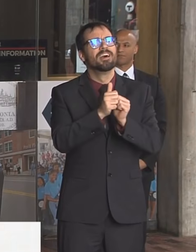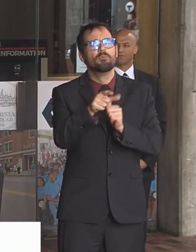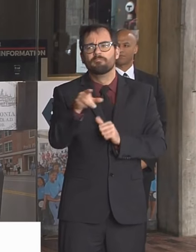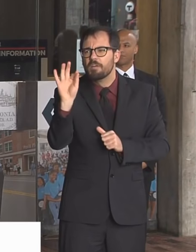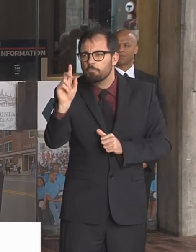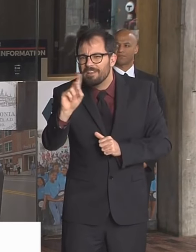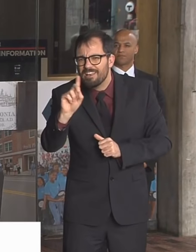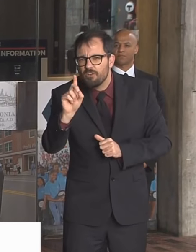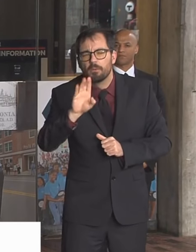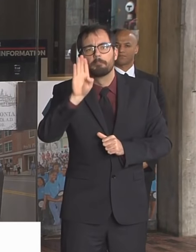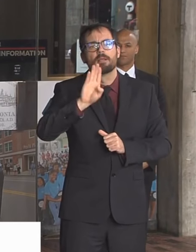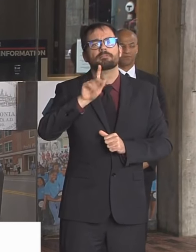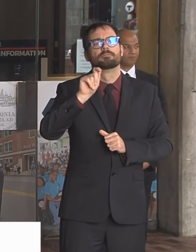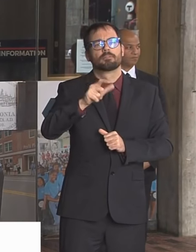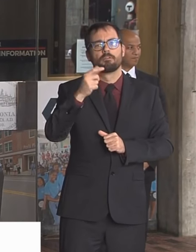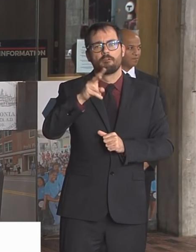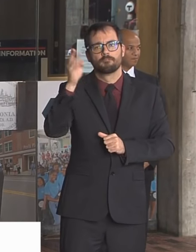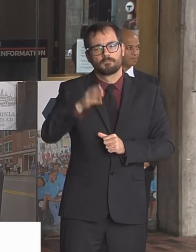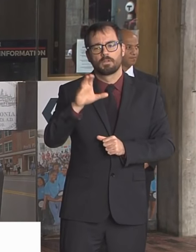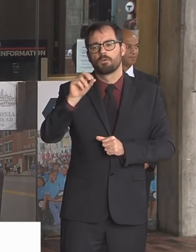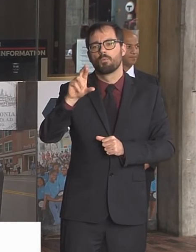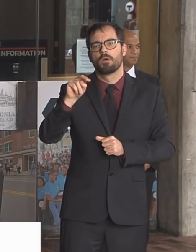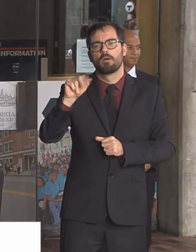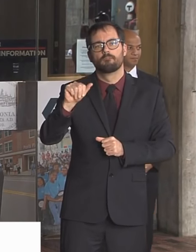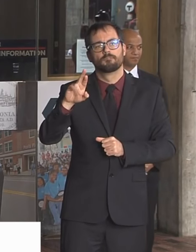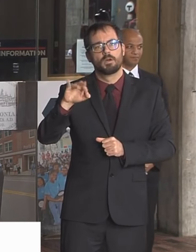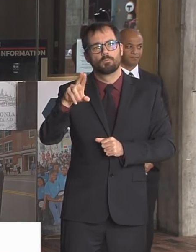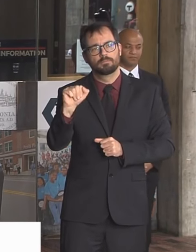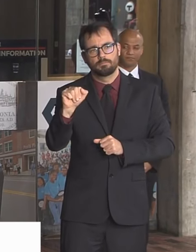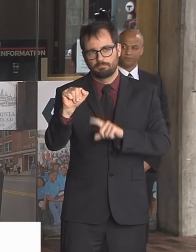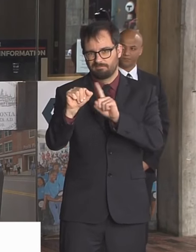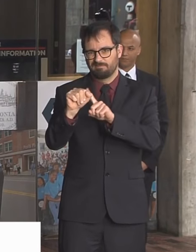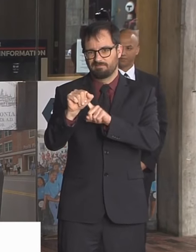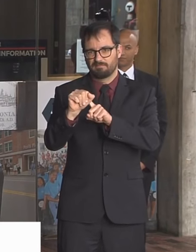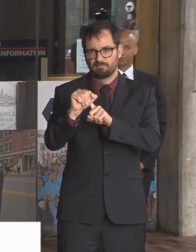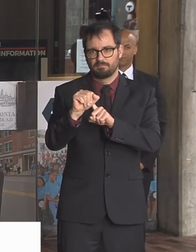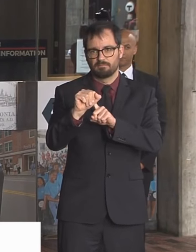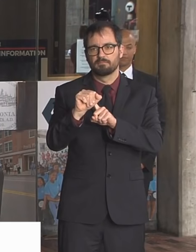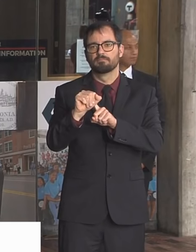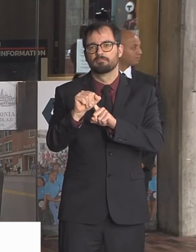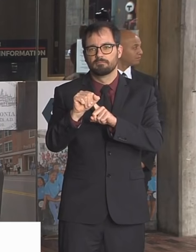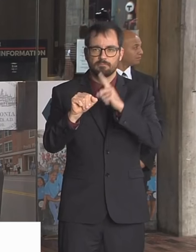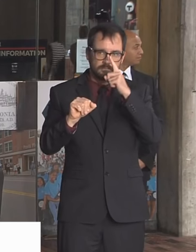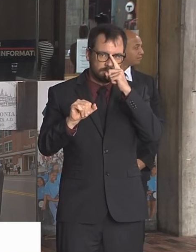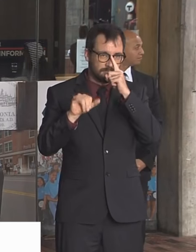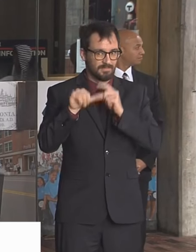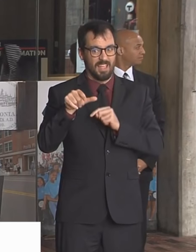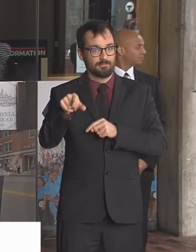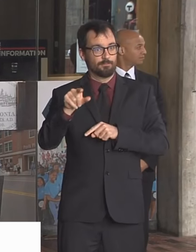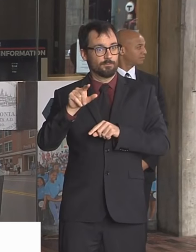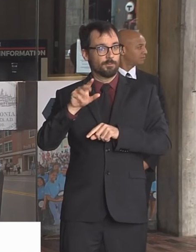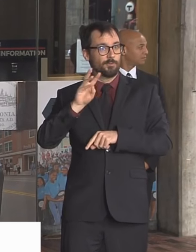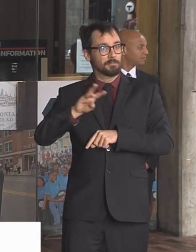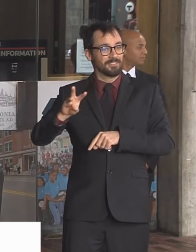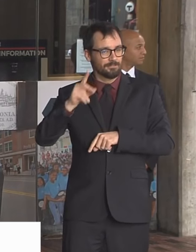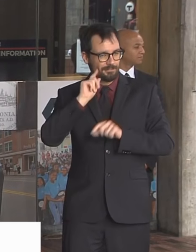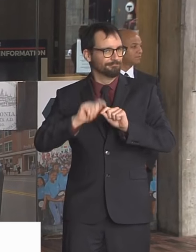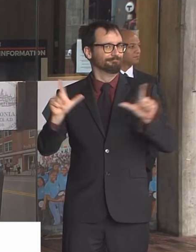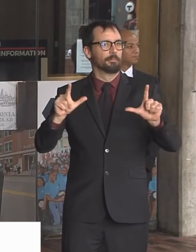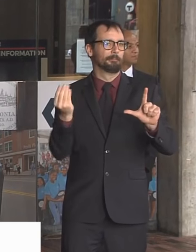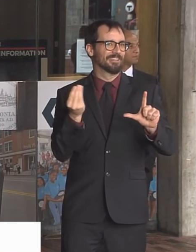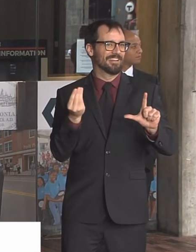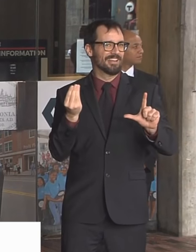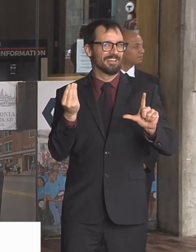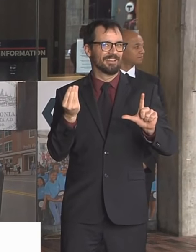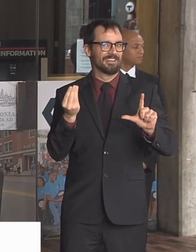is a program that started on Monday for our school-age kids. We have put over 7,655 Chromebooks in students'